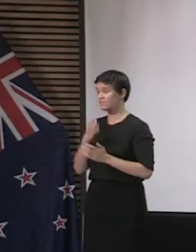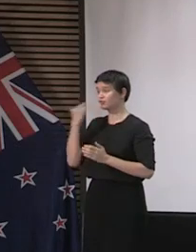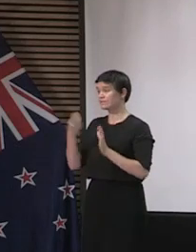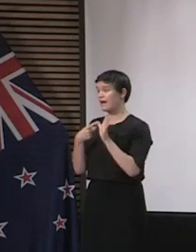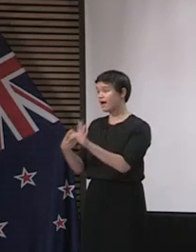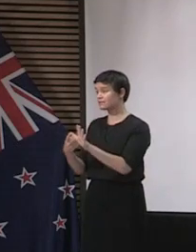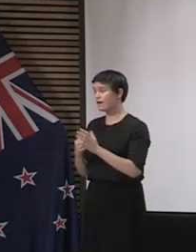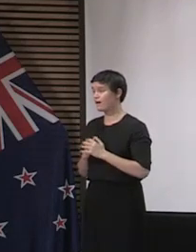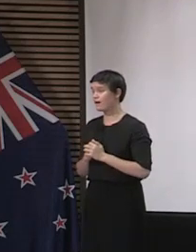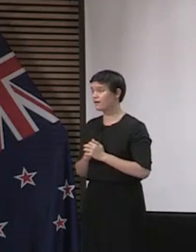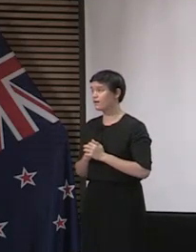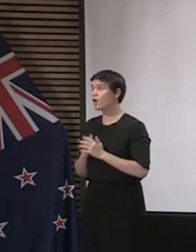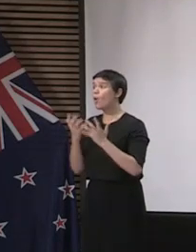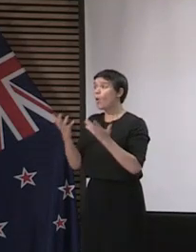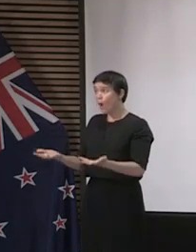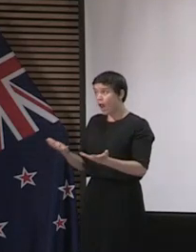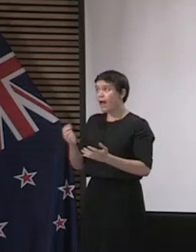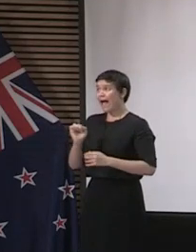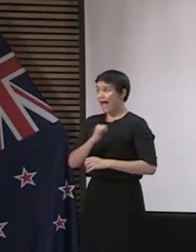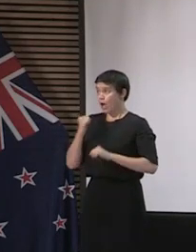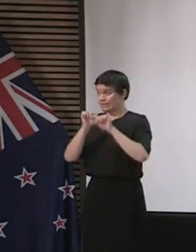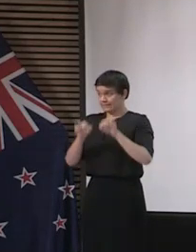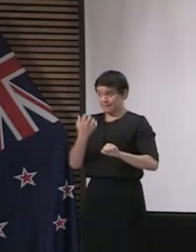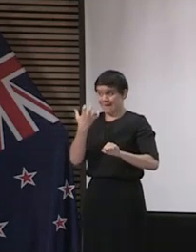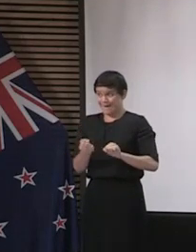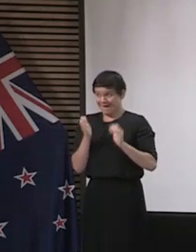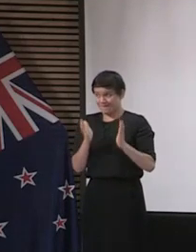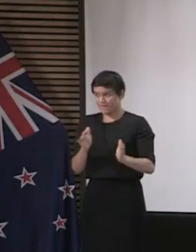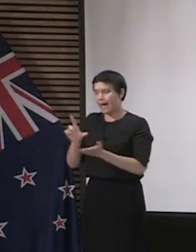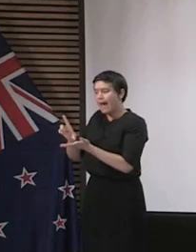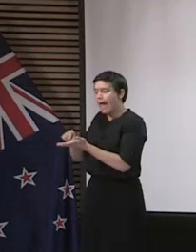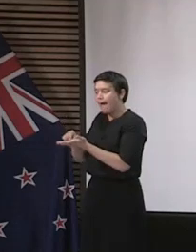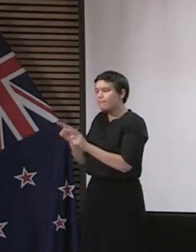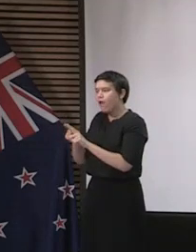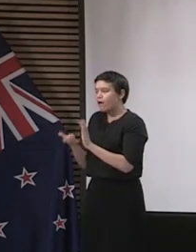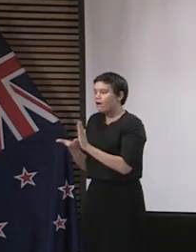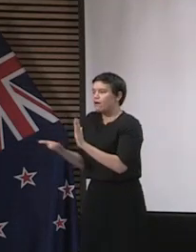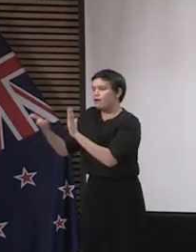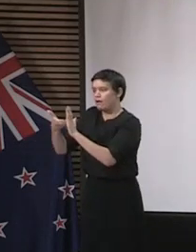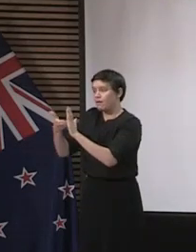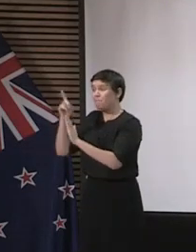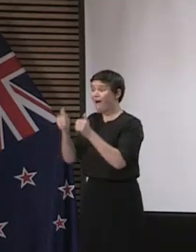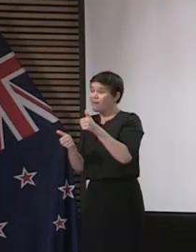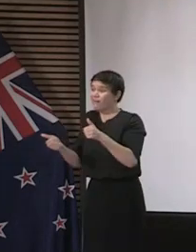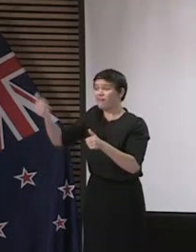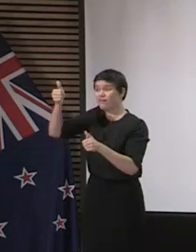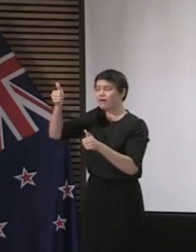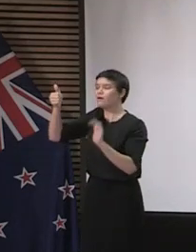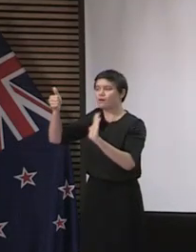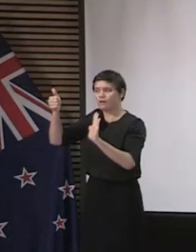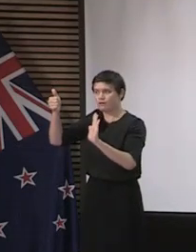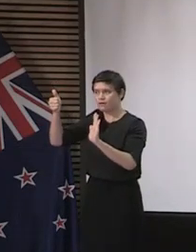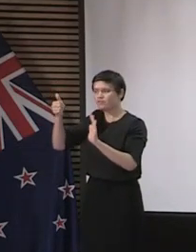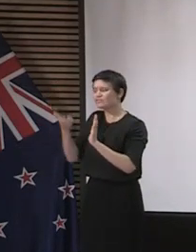technology to supplement what we're doing. But I remain a bit sceptical about